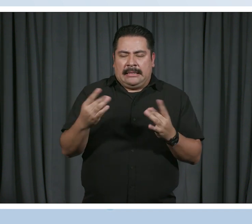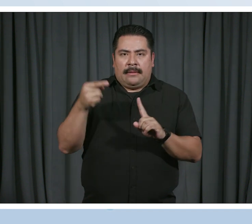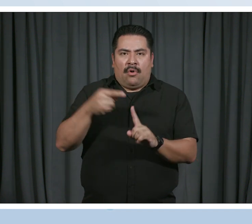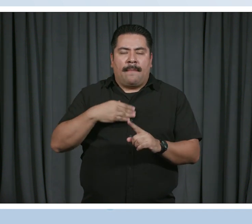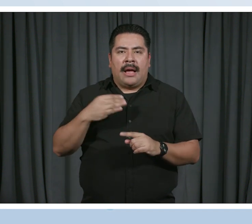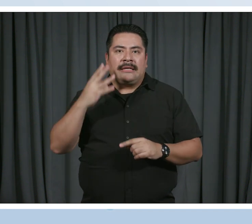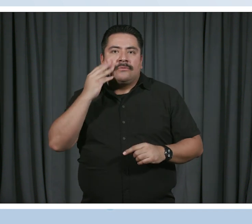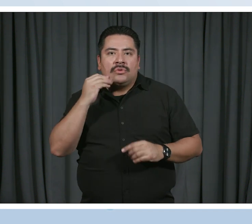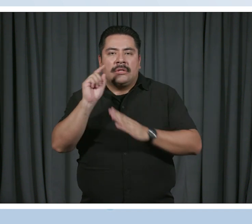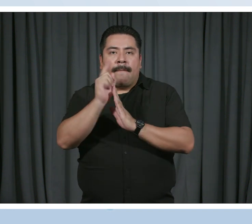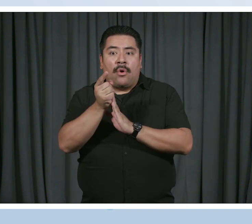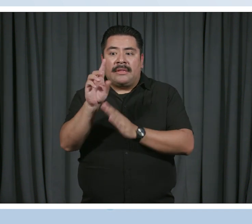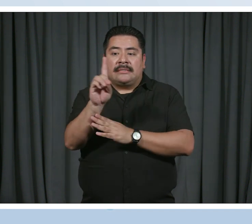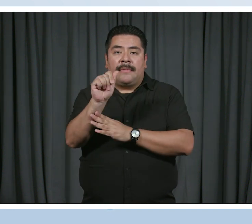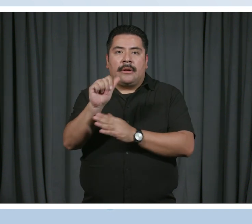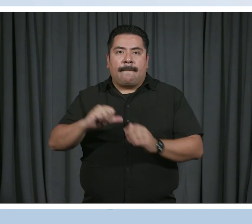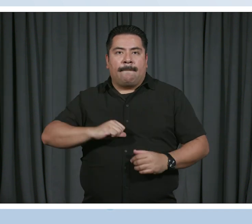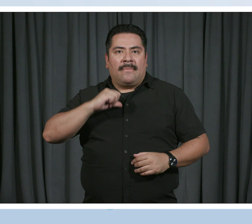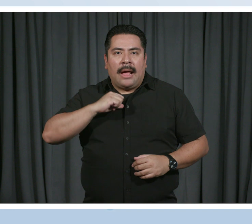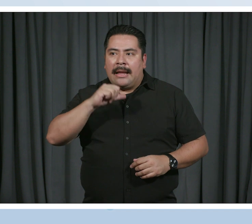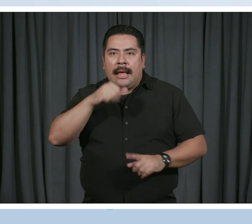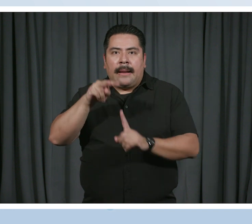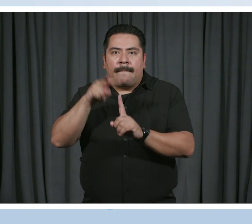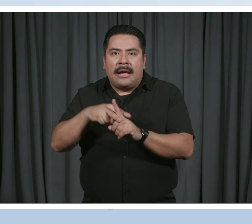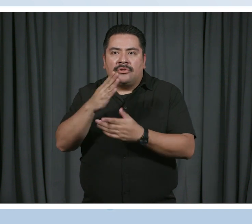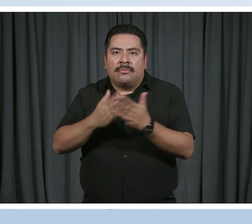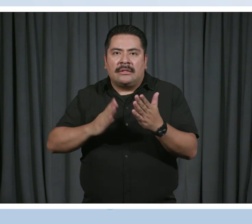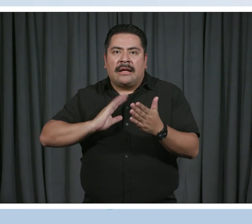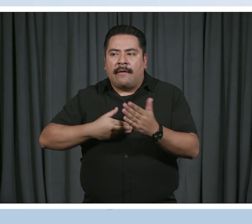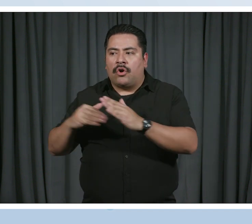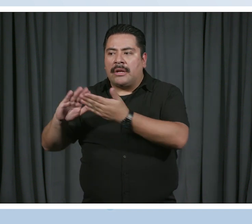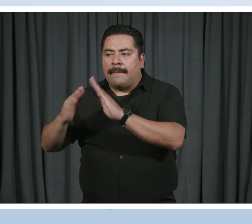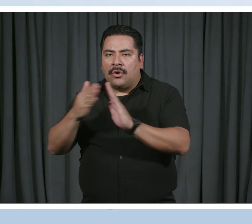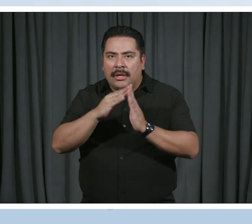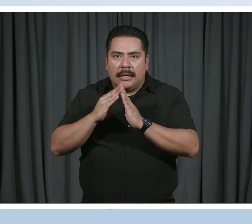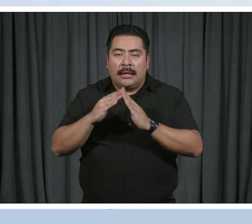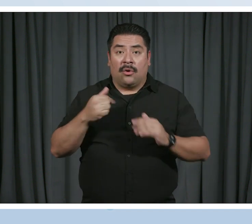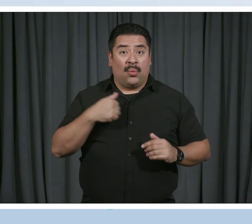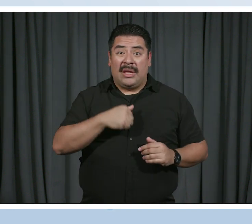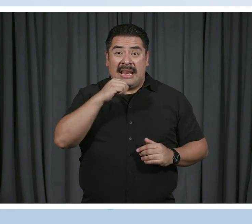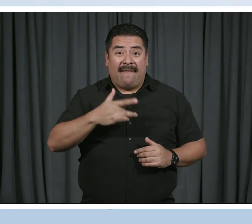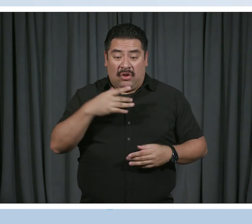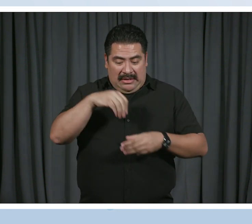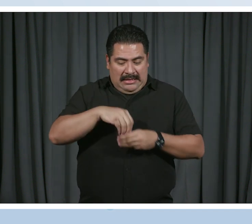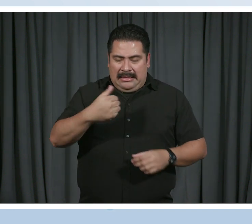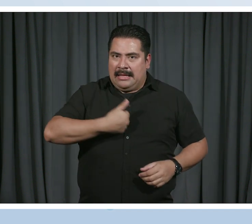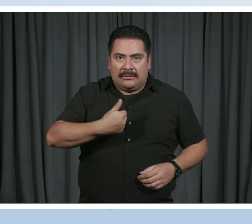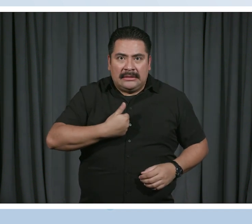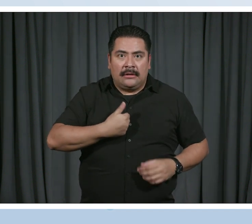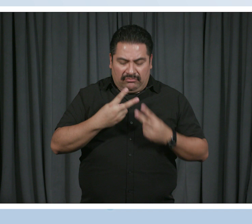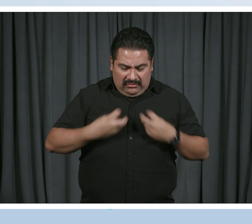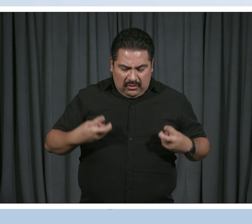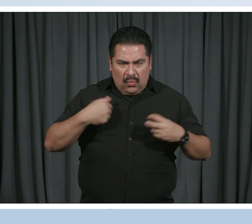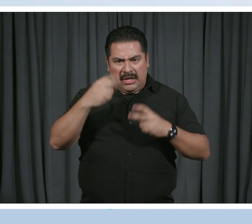and the moments disability pride does not apply to parts of our communities. When we do not feel it in ourselves or when we